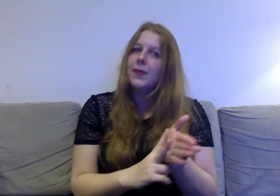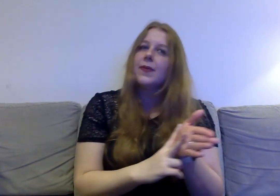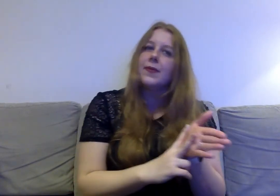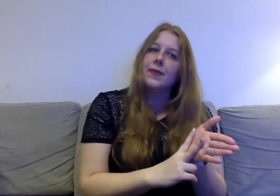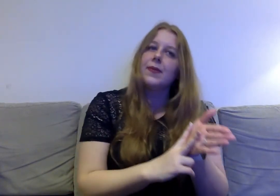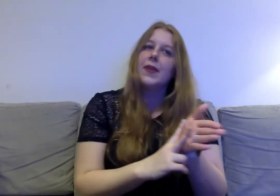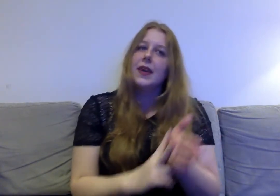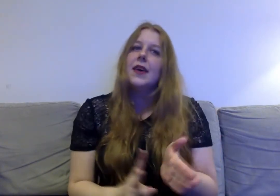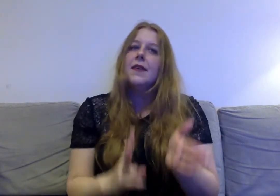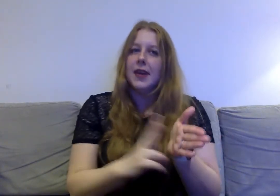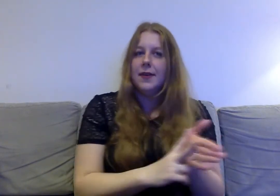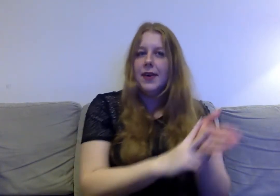Valerie Valerie